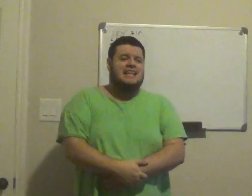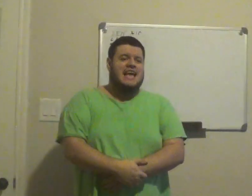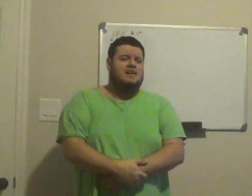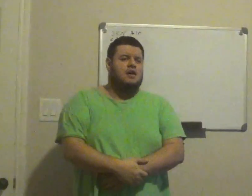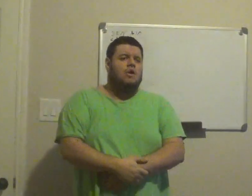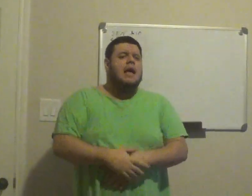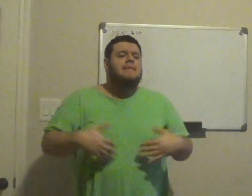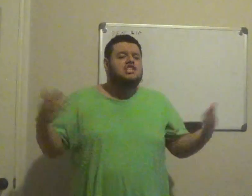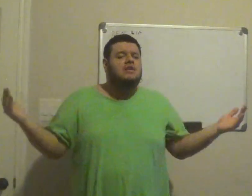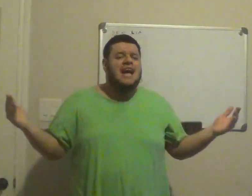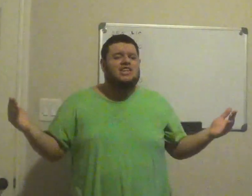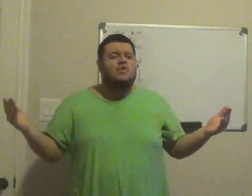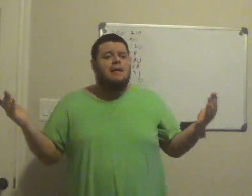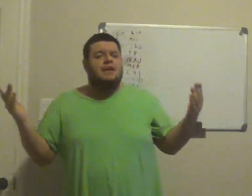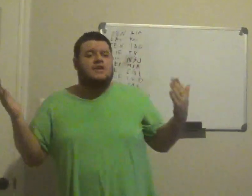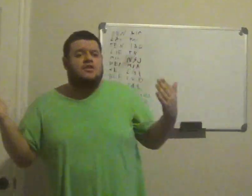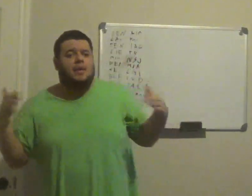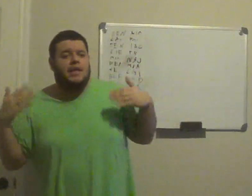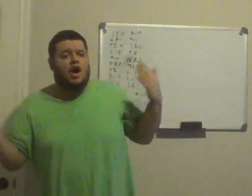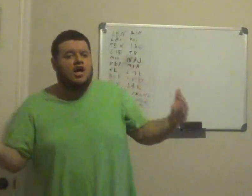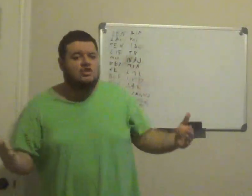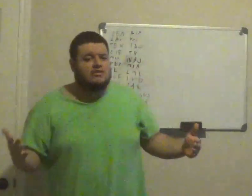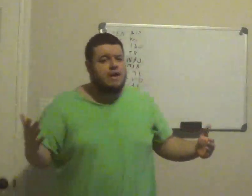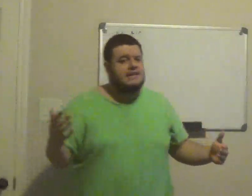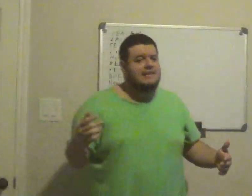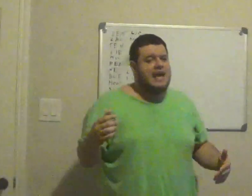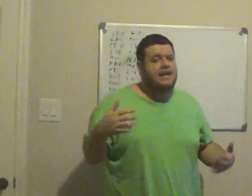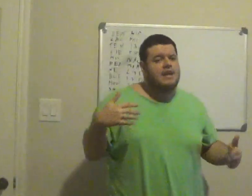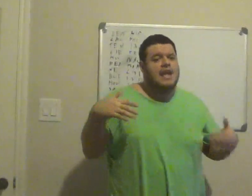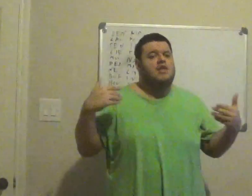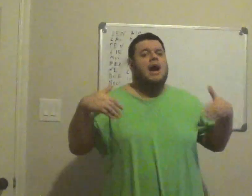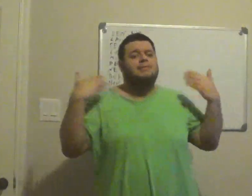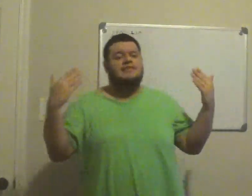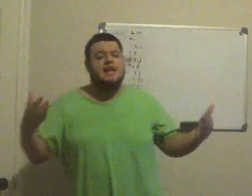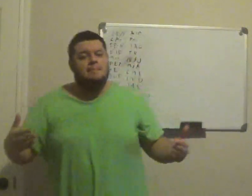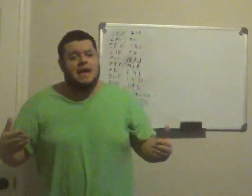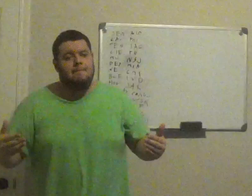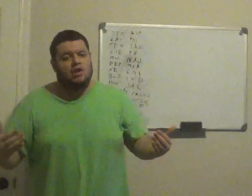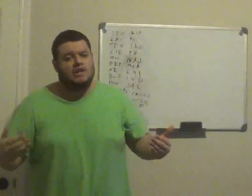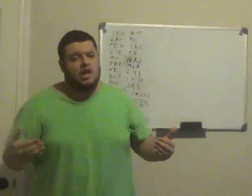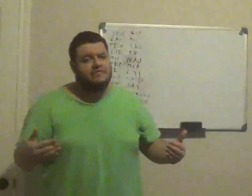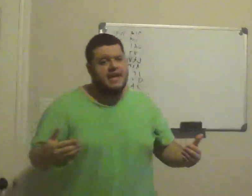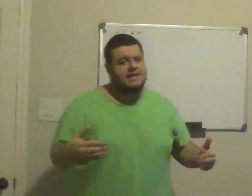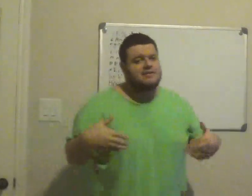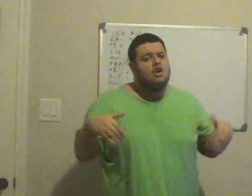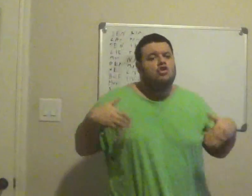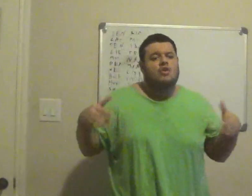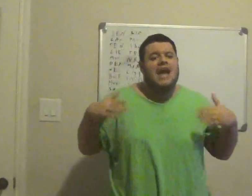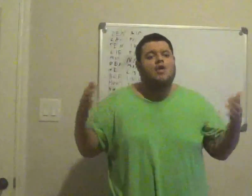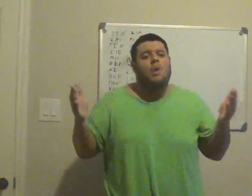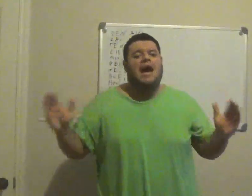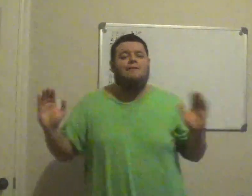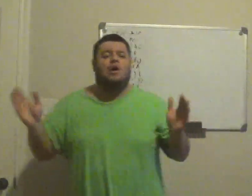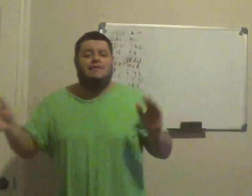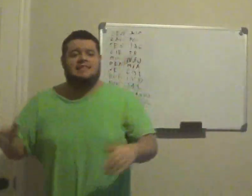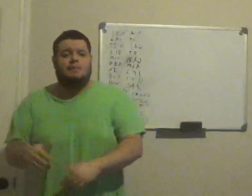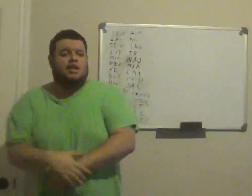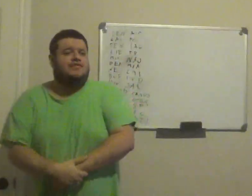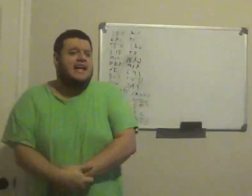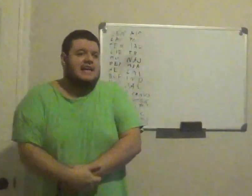Diego, but you can't do that, because there's probably contracts already signed, and you have a stadium getting built in Las Vegas, so now you have to have a team in Las Vegas,